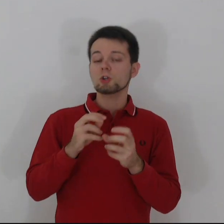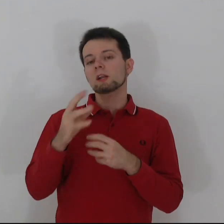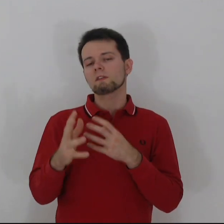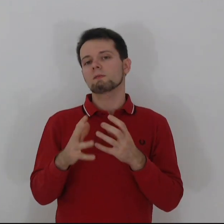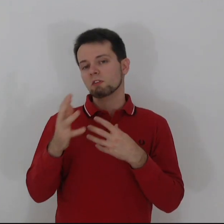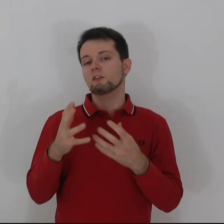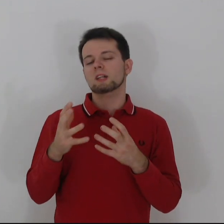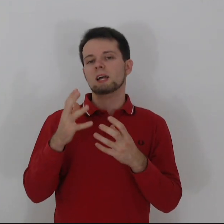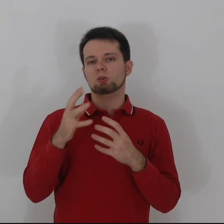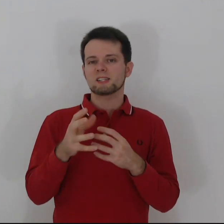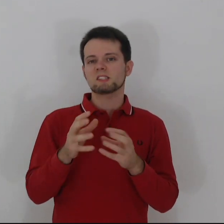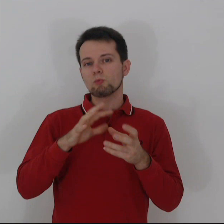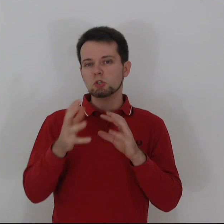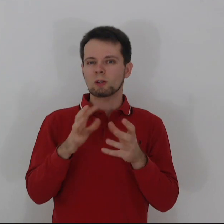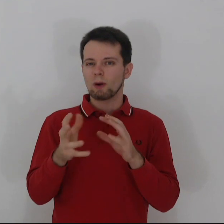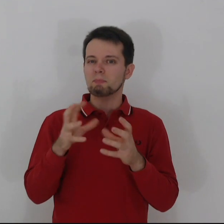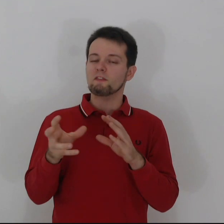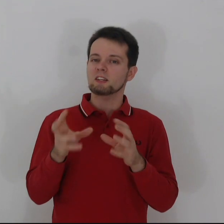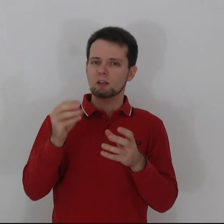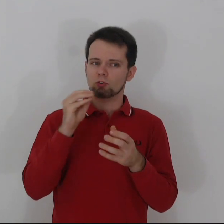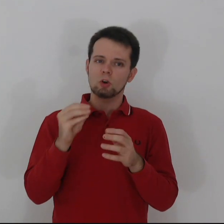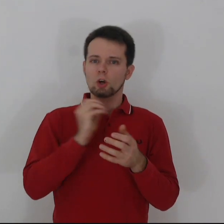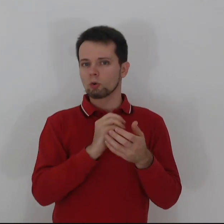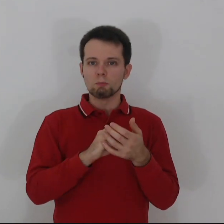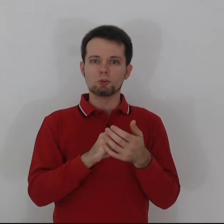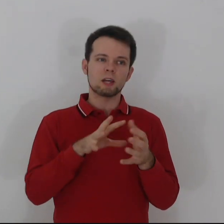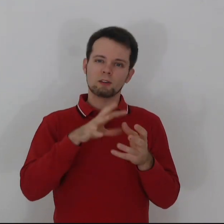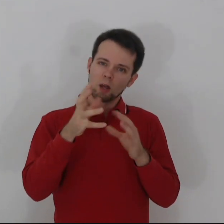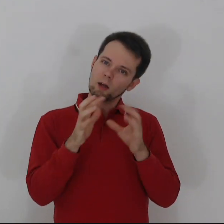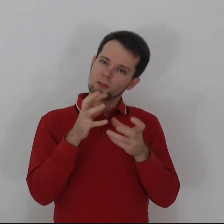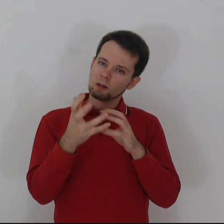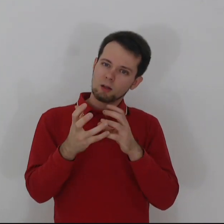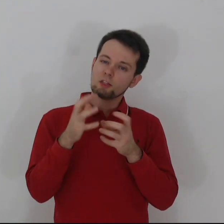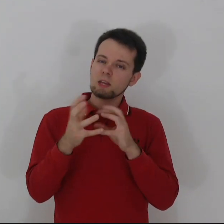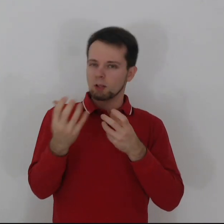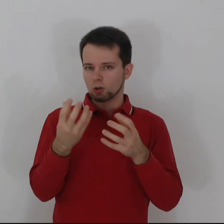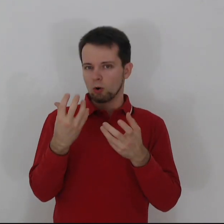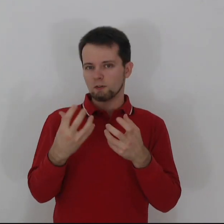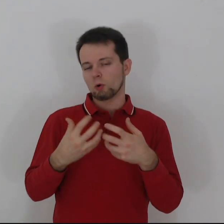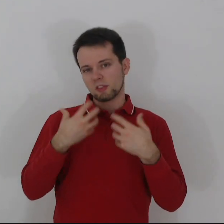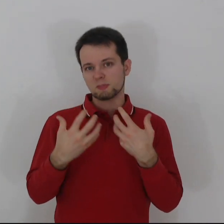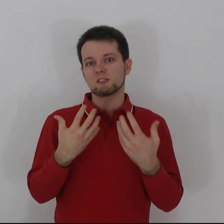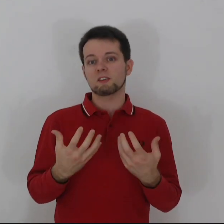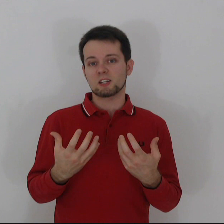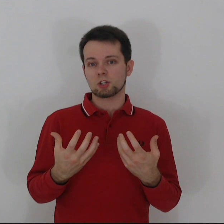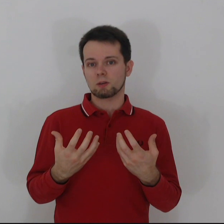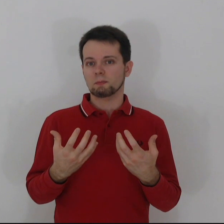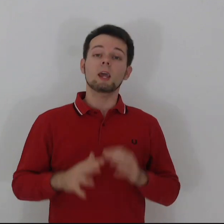you can at the first glance already see which one might be fitting into your mood and the theme that you're going for with a specific adventure. In